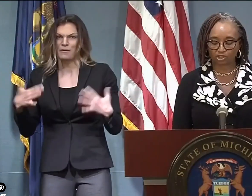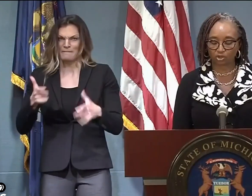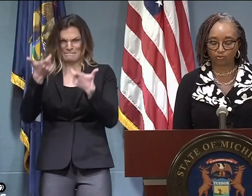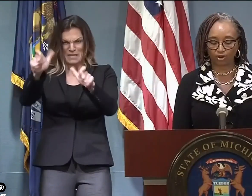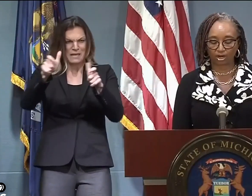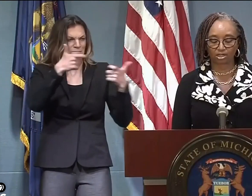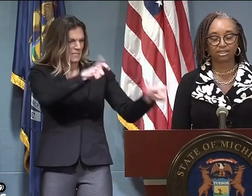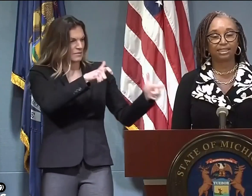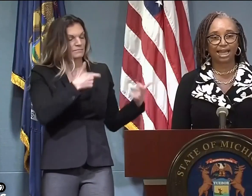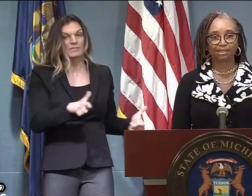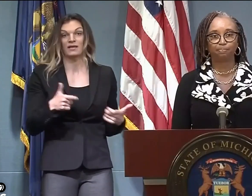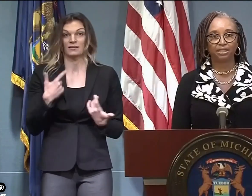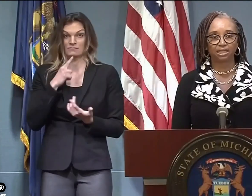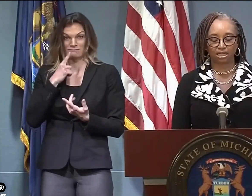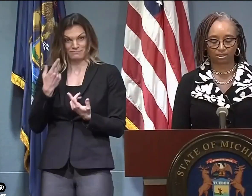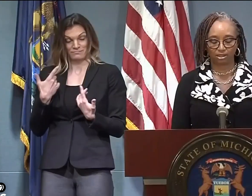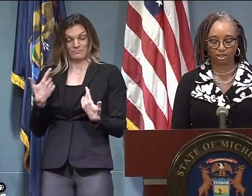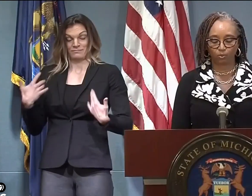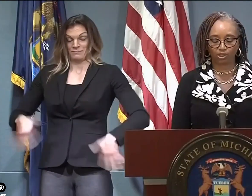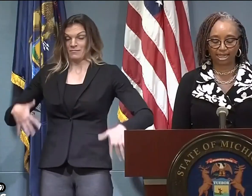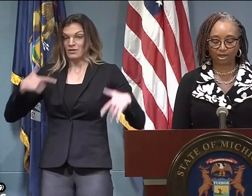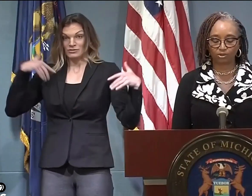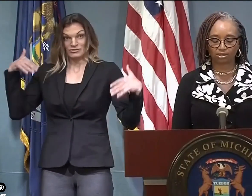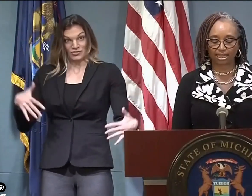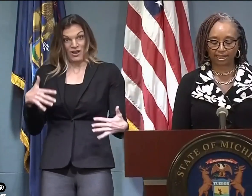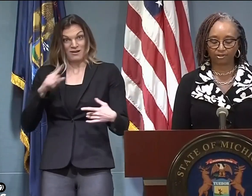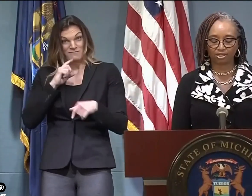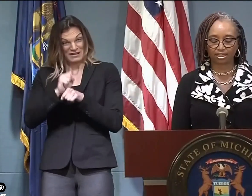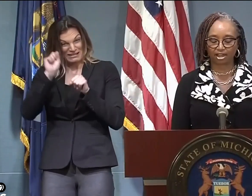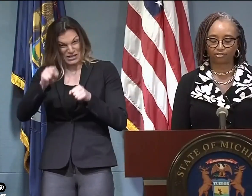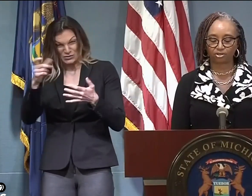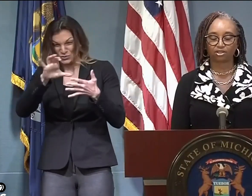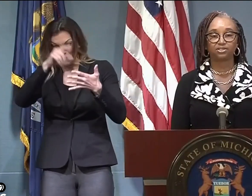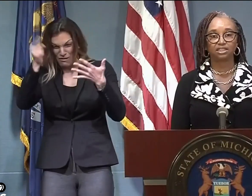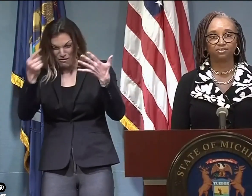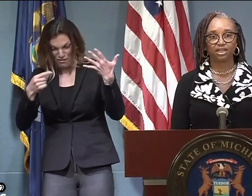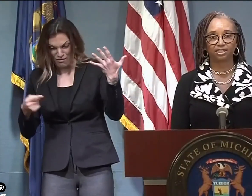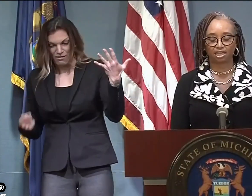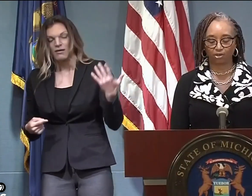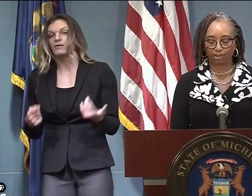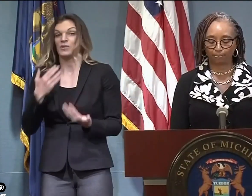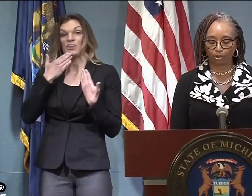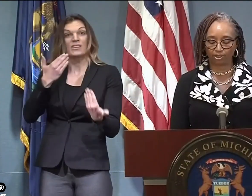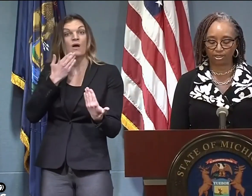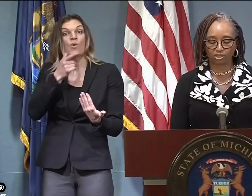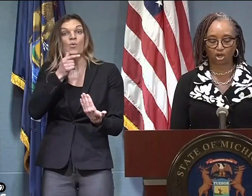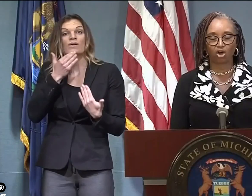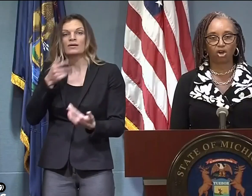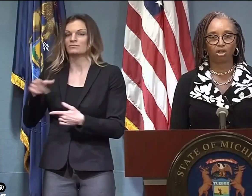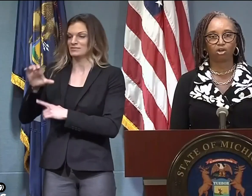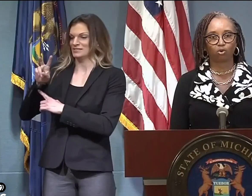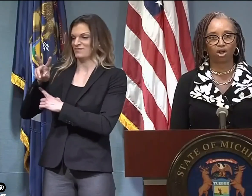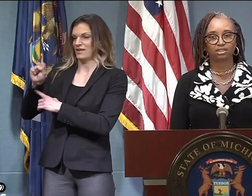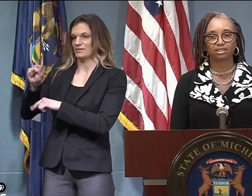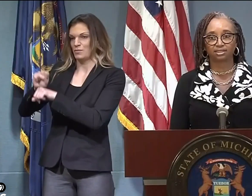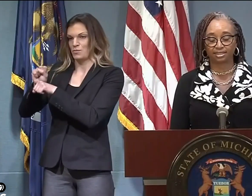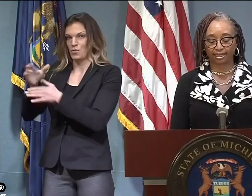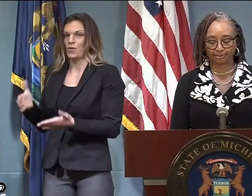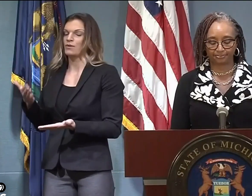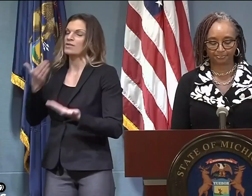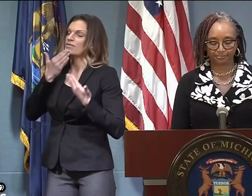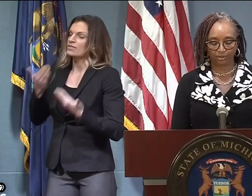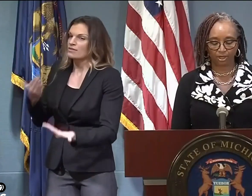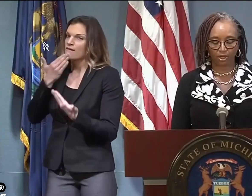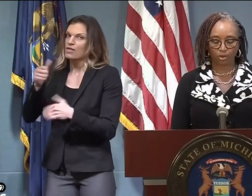What we've been able to accomplish so far could not be done without the tireless efforts of CVS Health